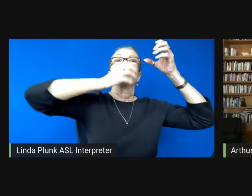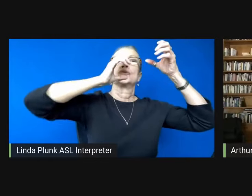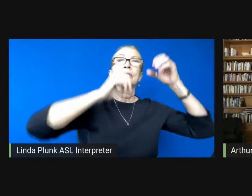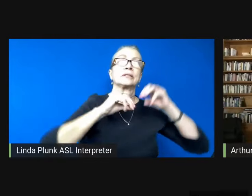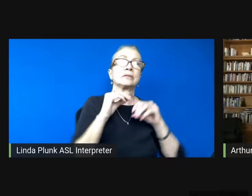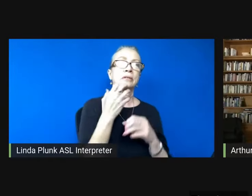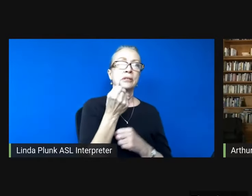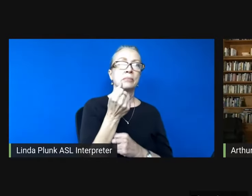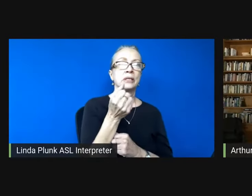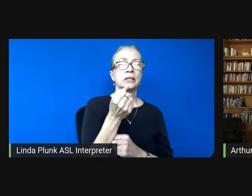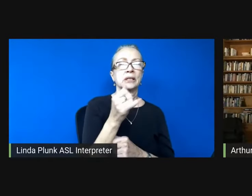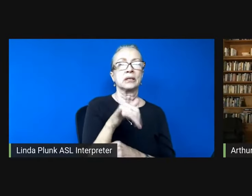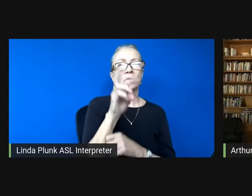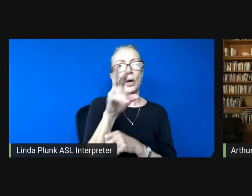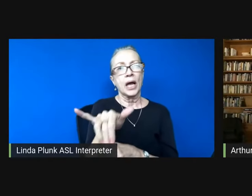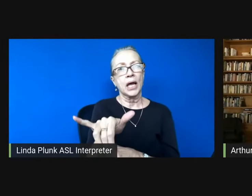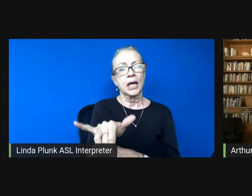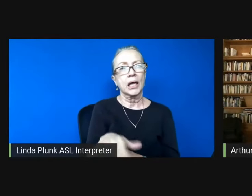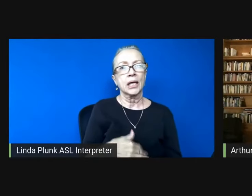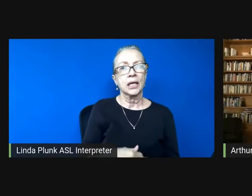thank you thank